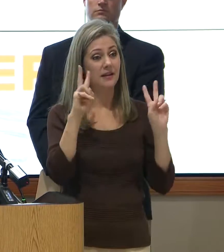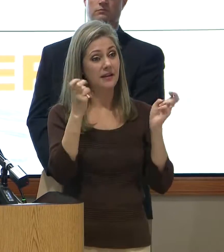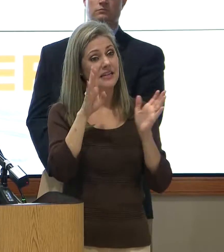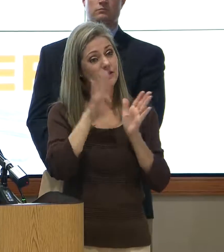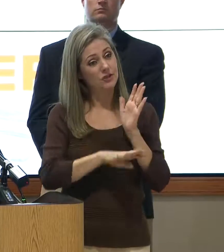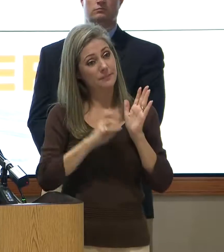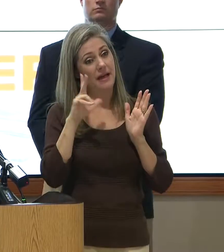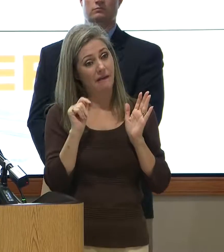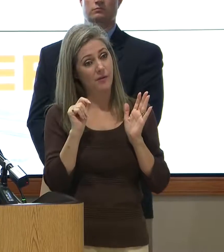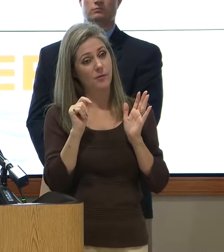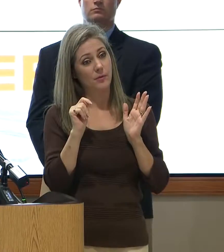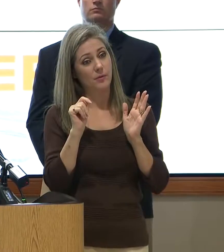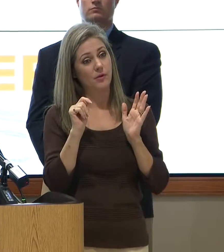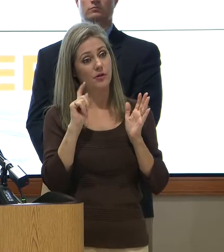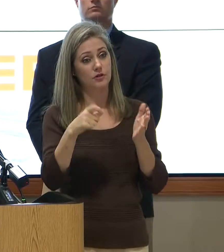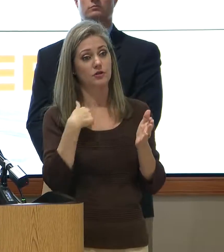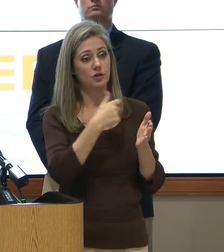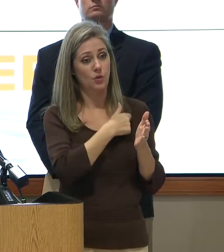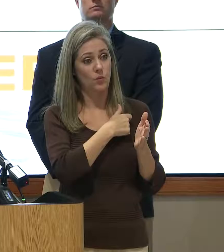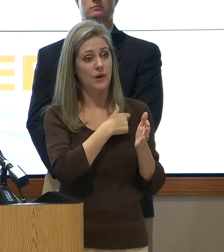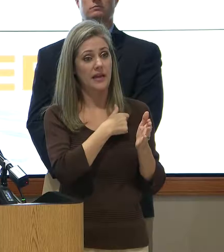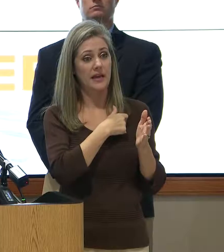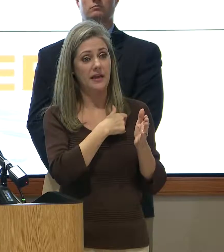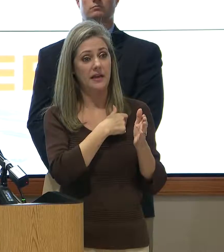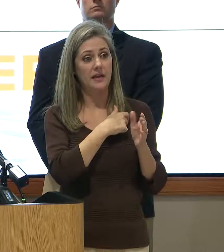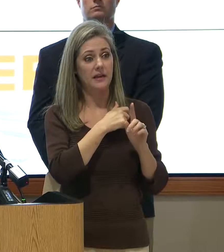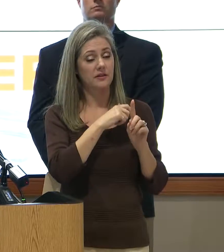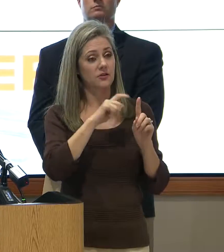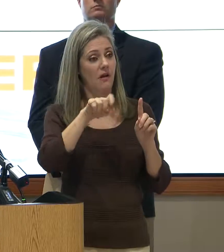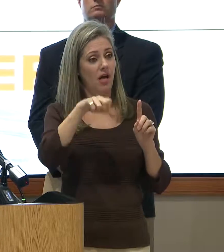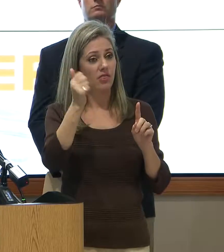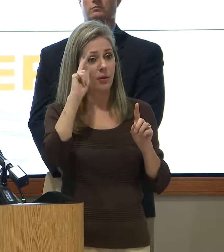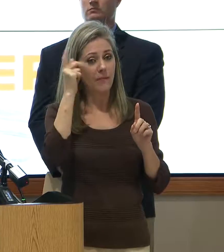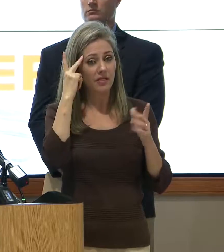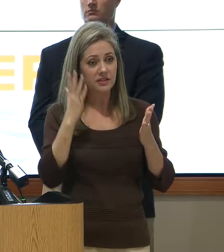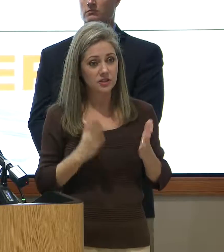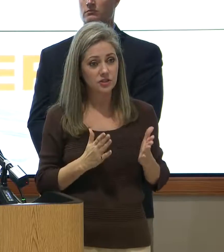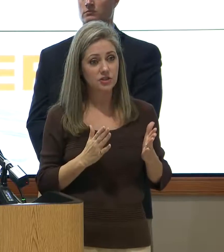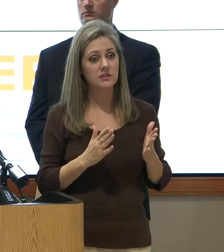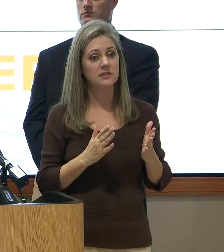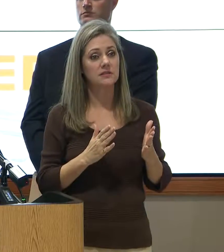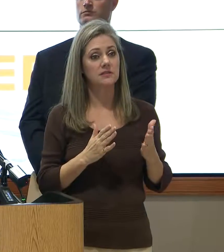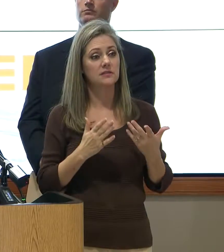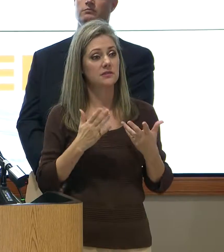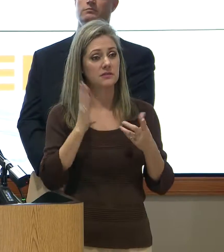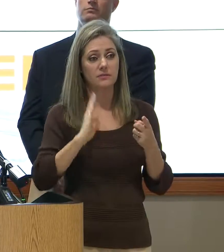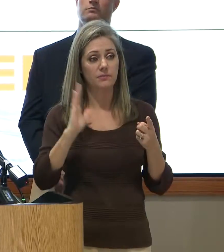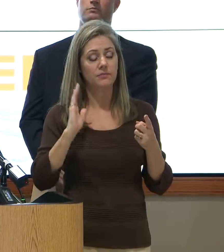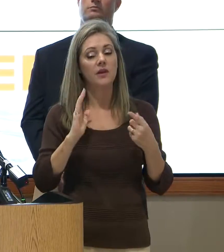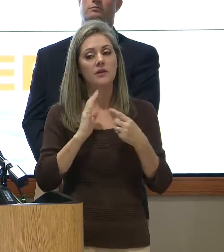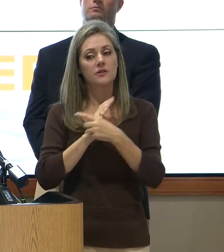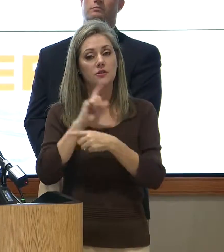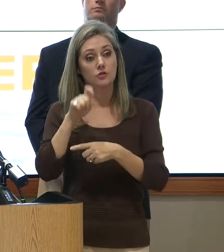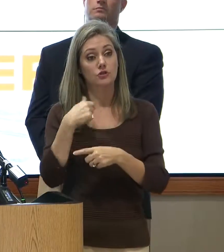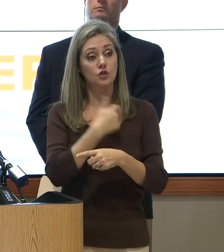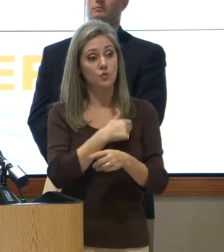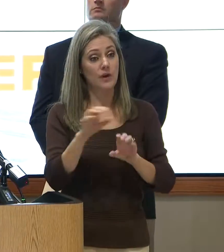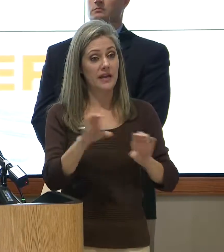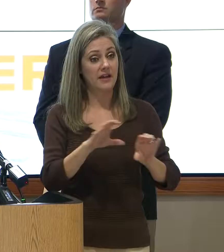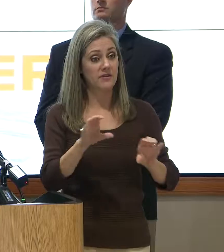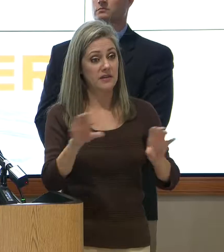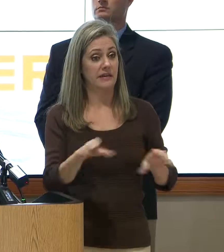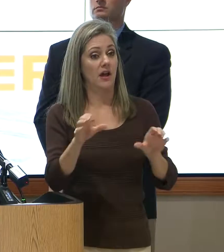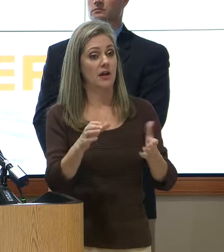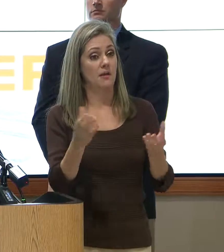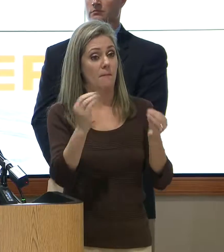Should we have built other politicians, developers? The question is, should we have done more and